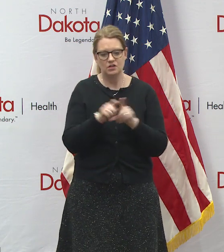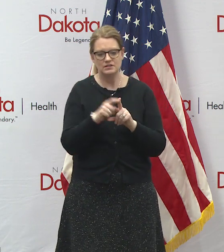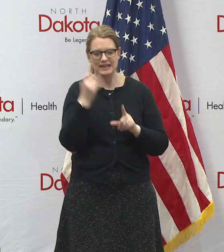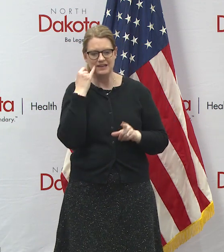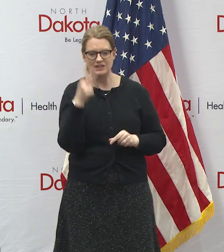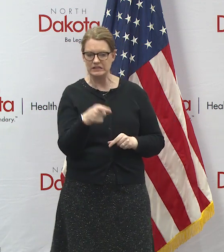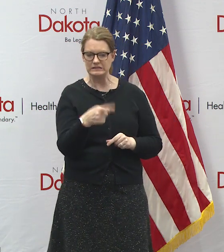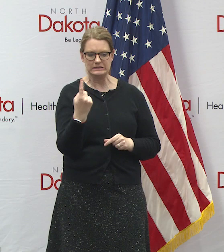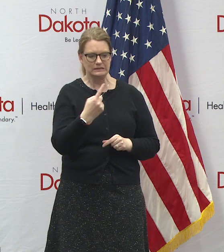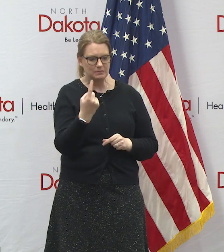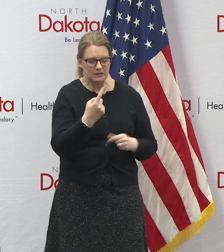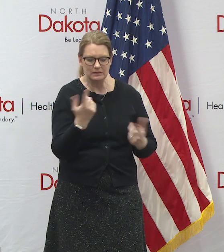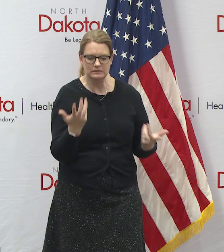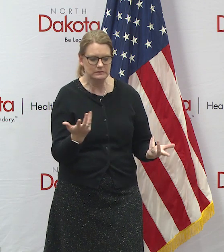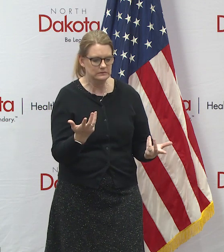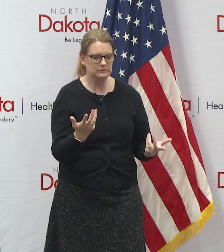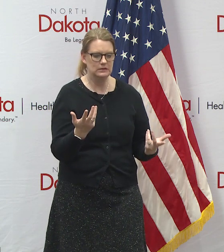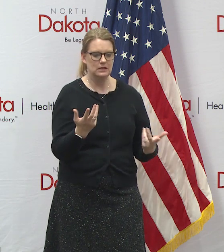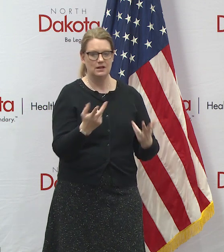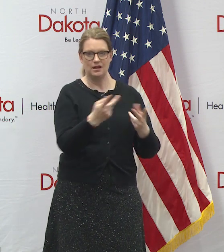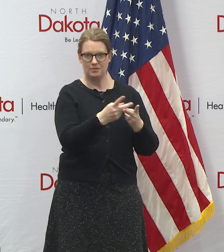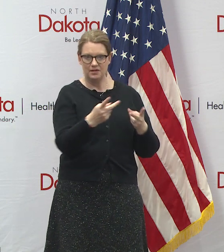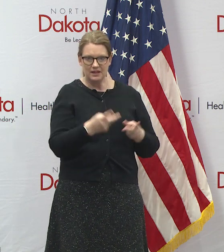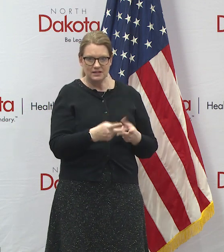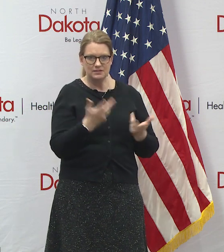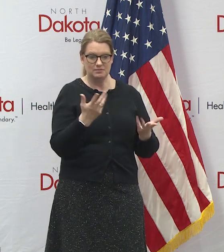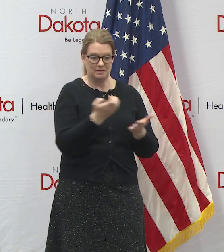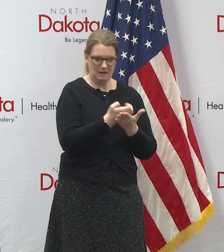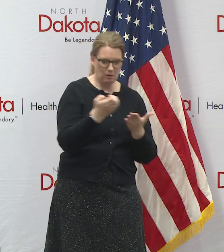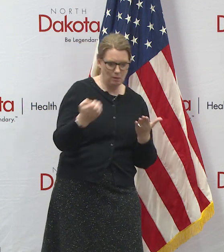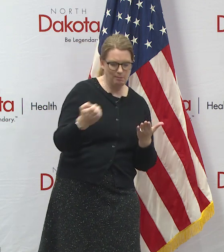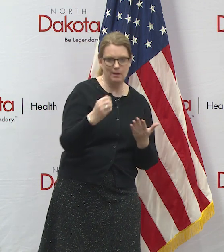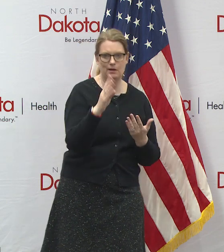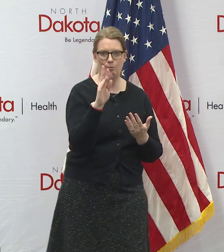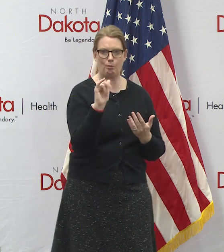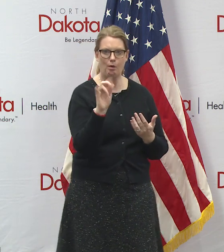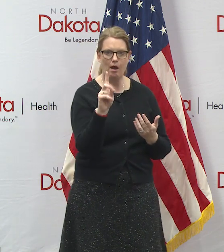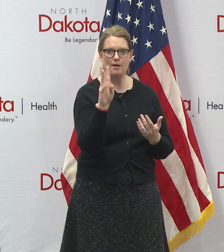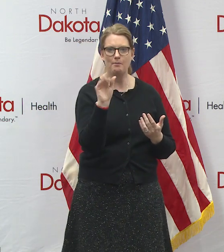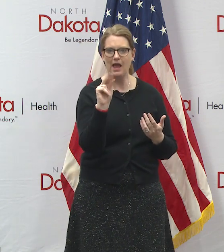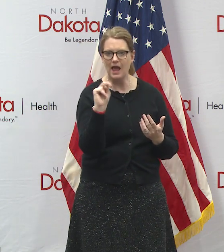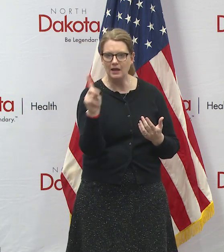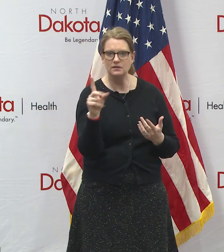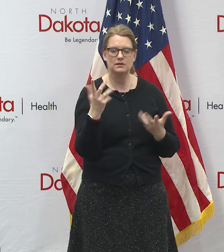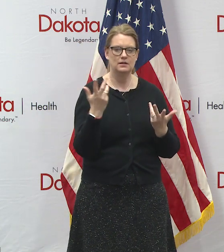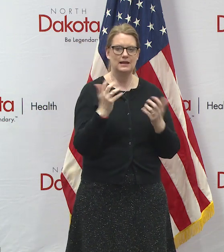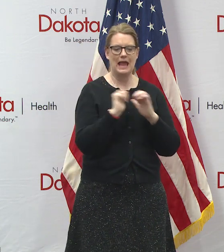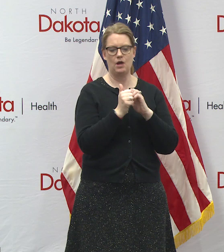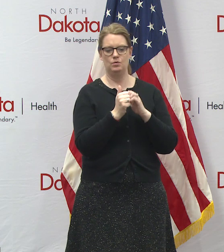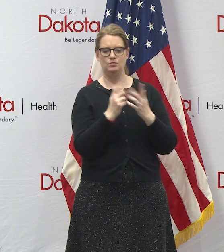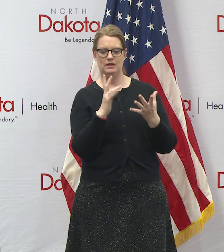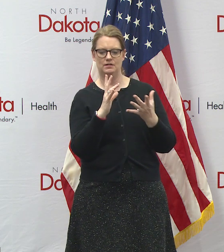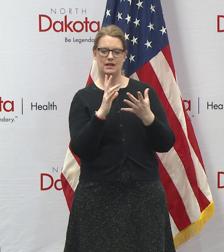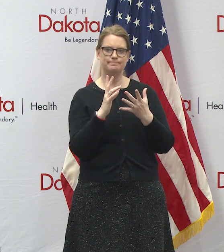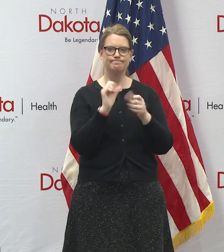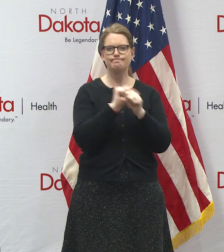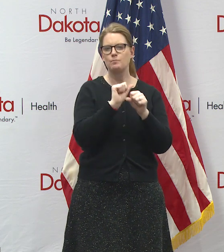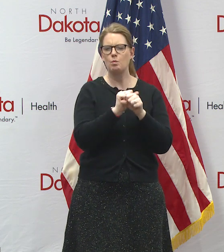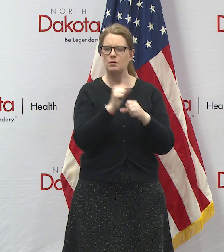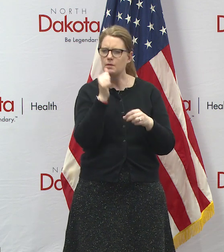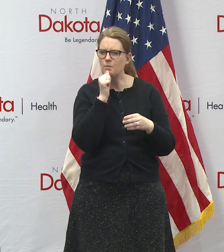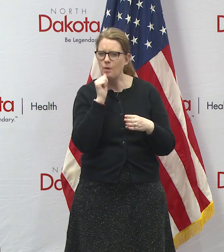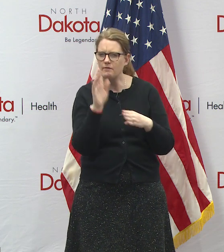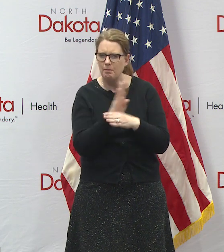if we've got places where uh again there may be equipment or broadband you know where can we team up with private sector uh